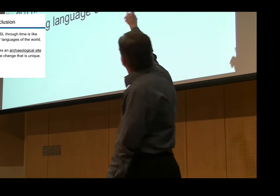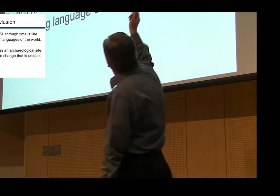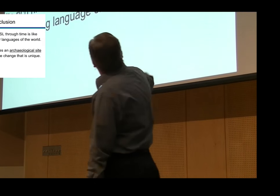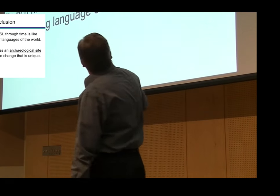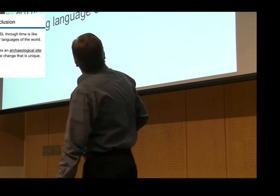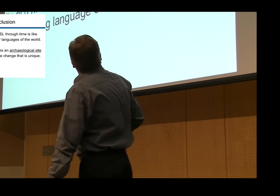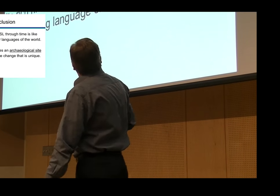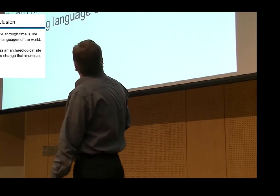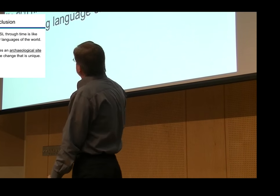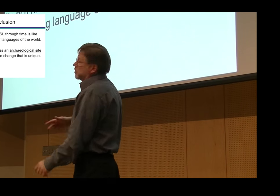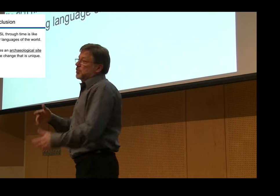of that time historically.